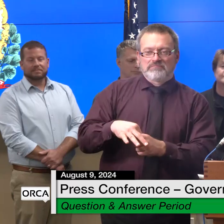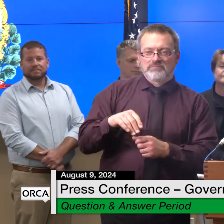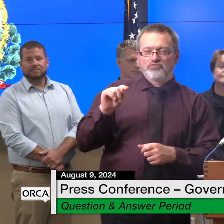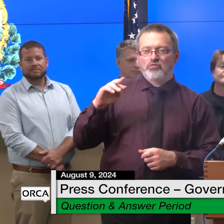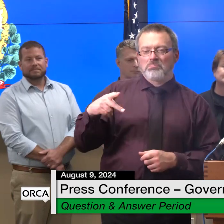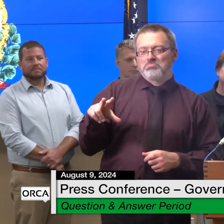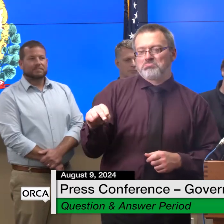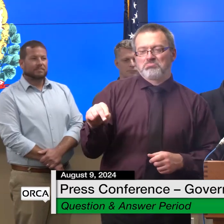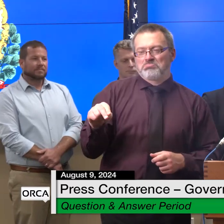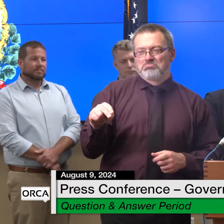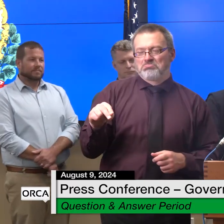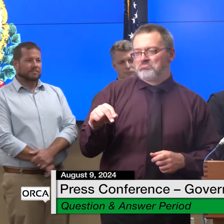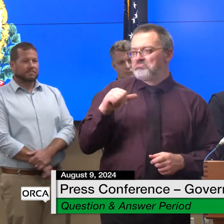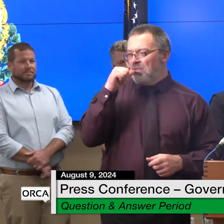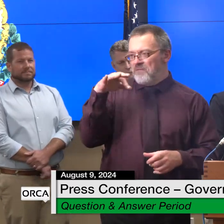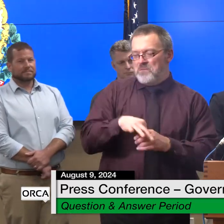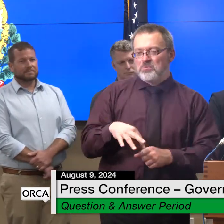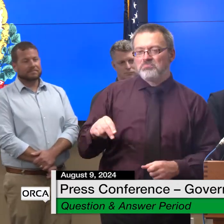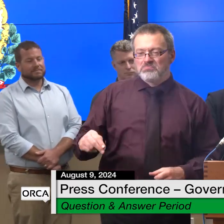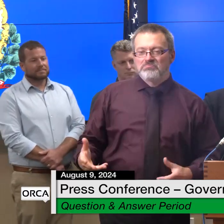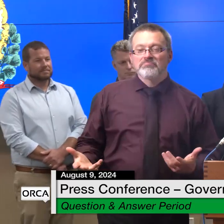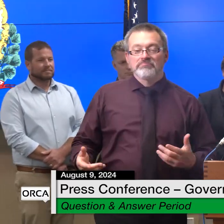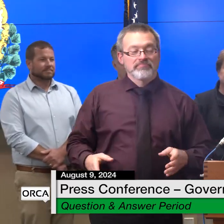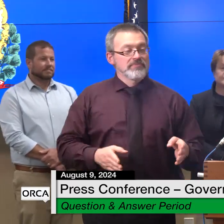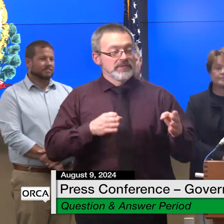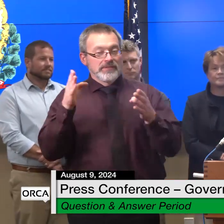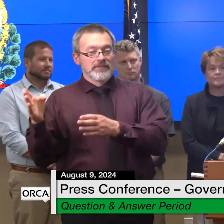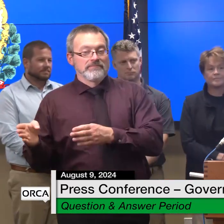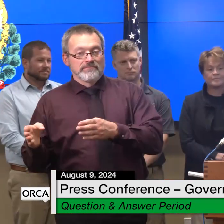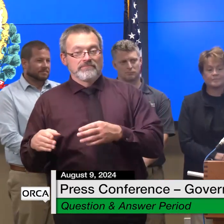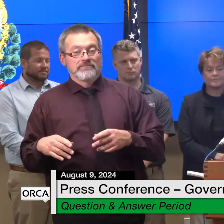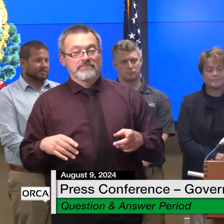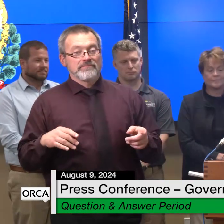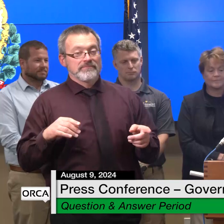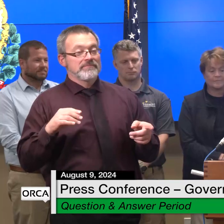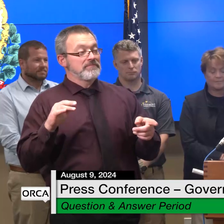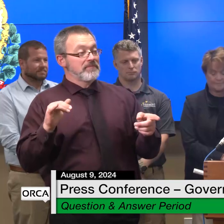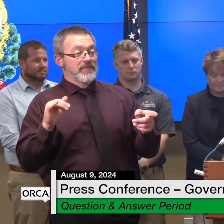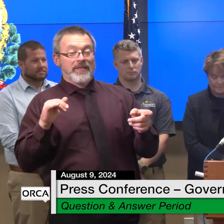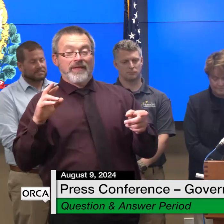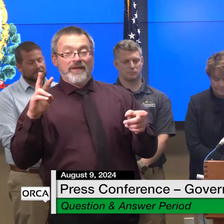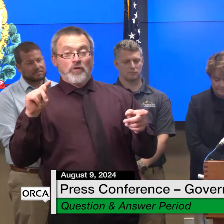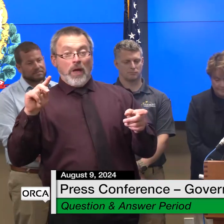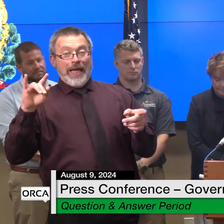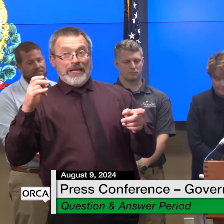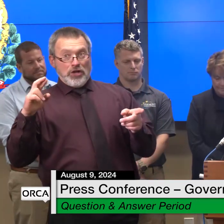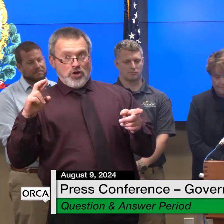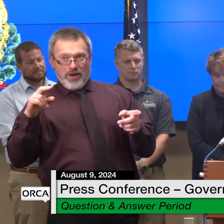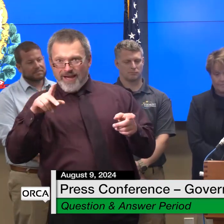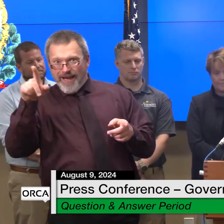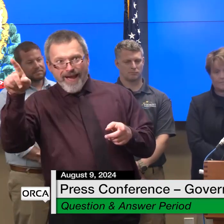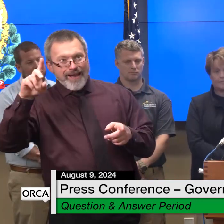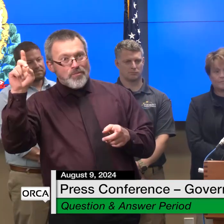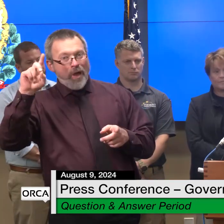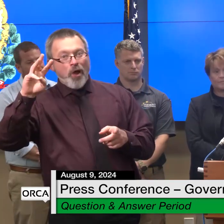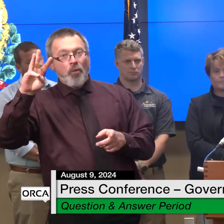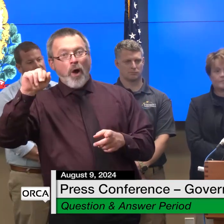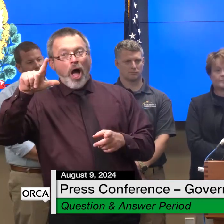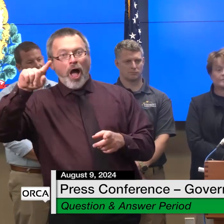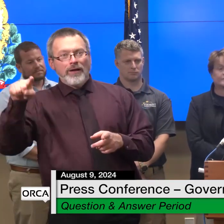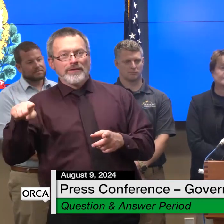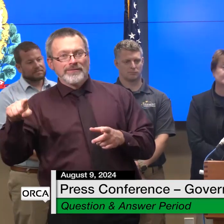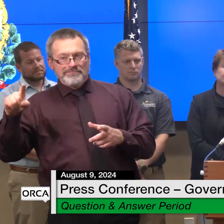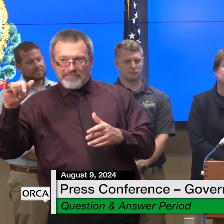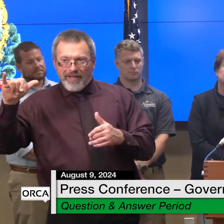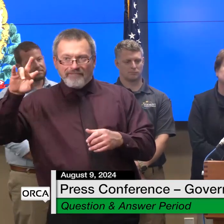what do you make of um governor tim walds being the you know i've i've been advocating uh all along